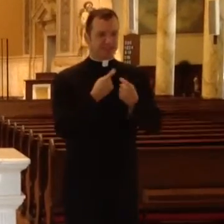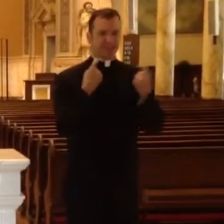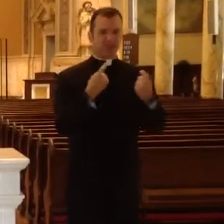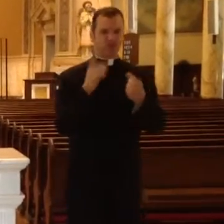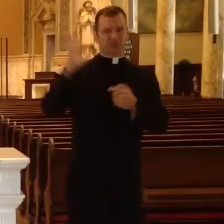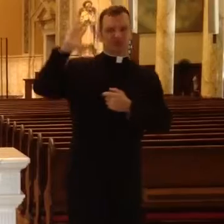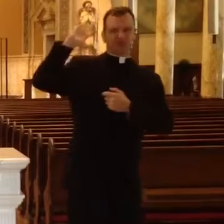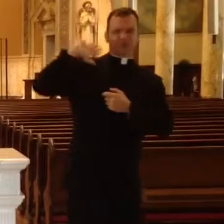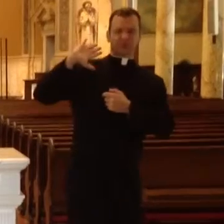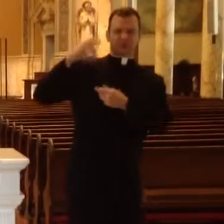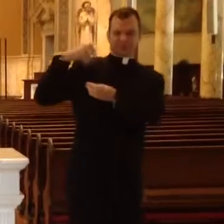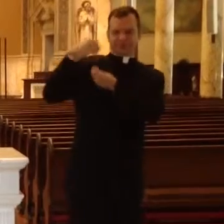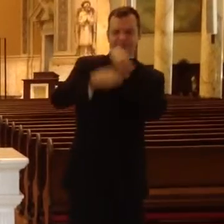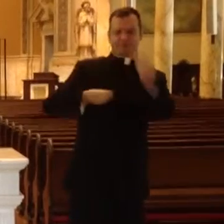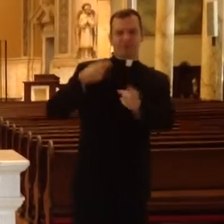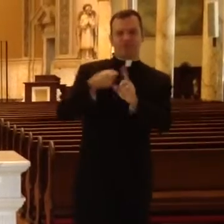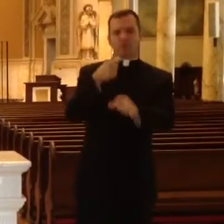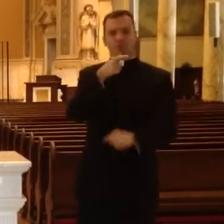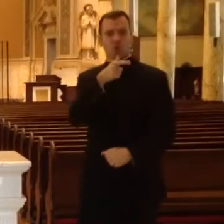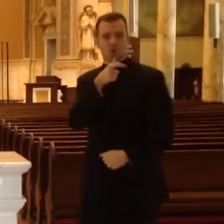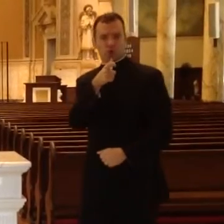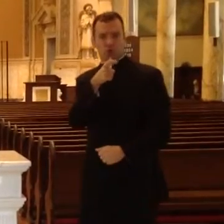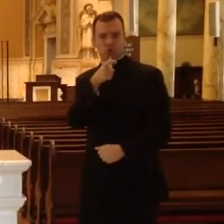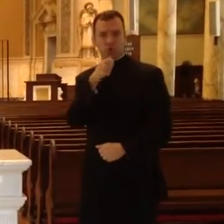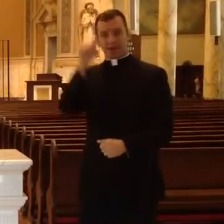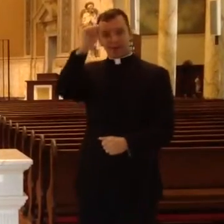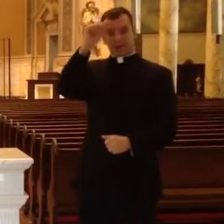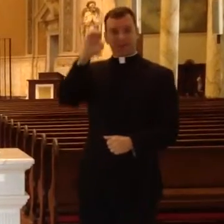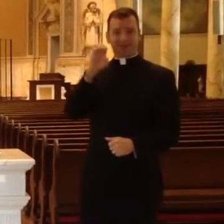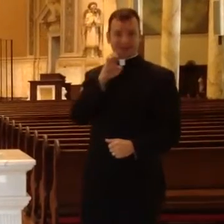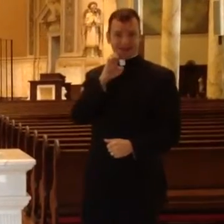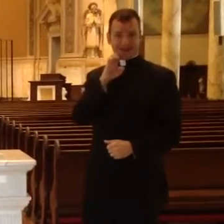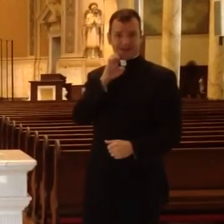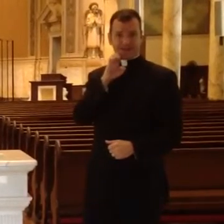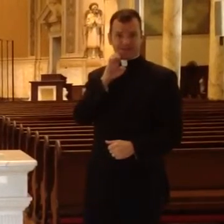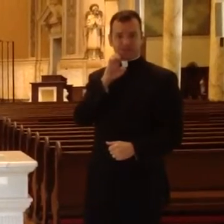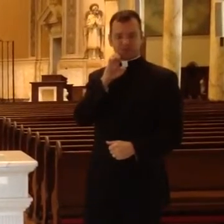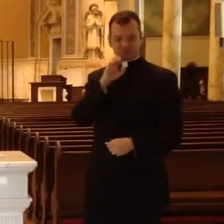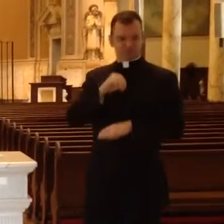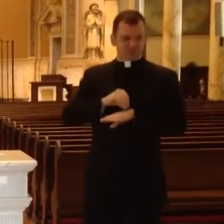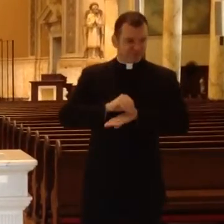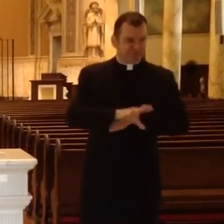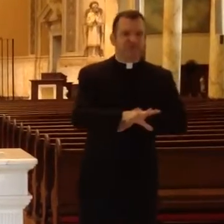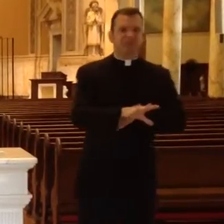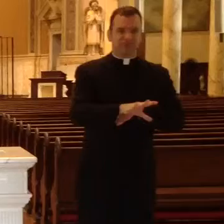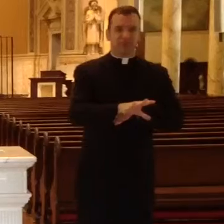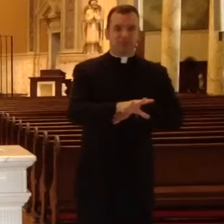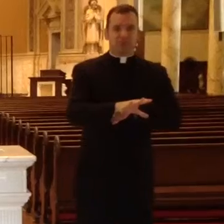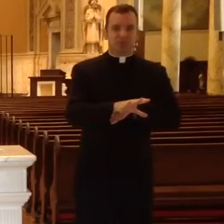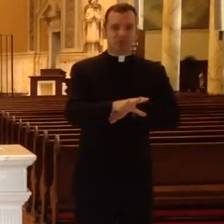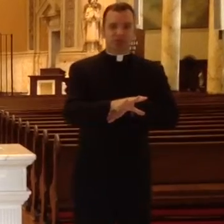The water helps to remove the original sin that we inherited from our parents Adam and Eve.